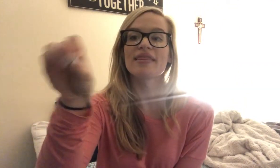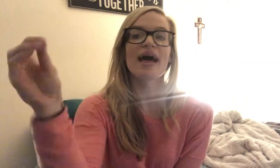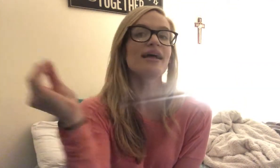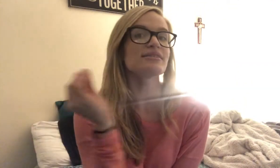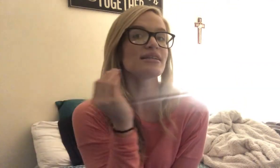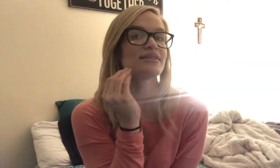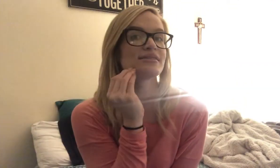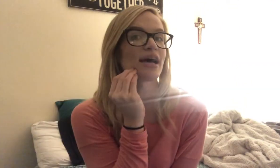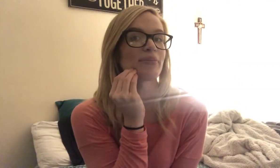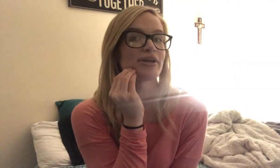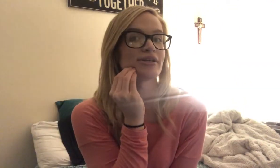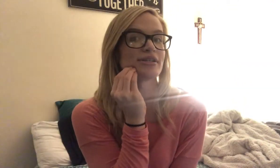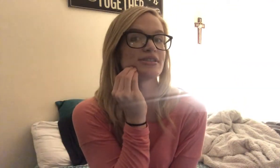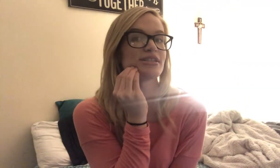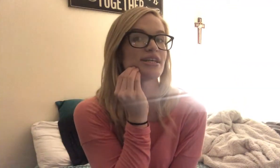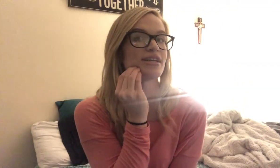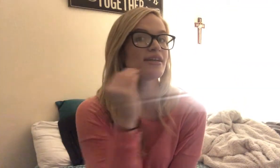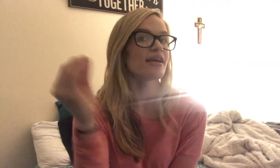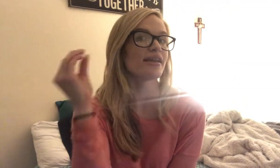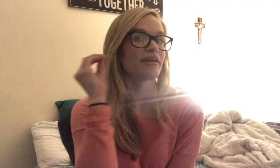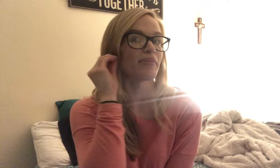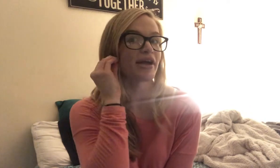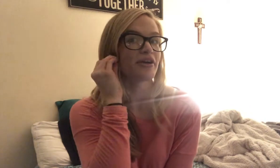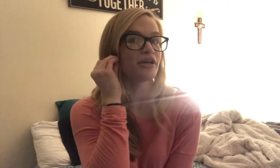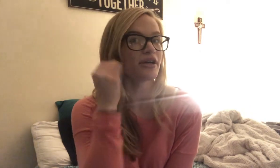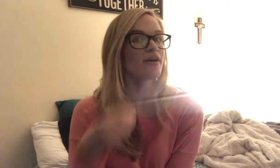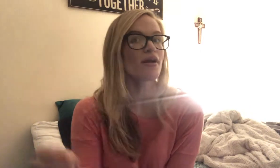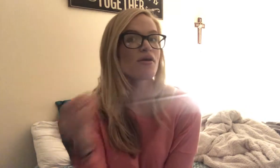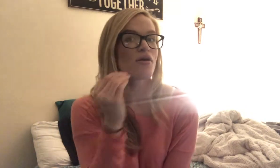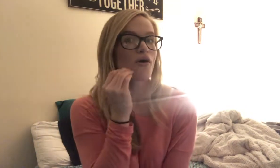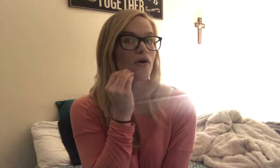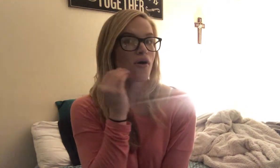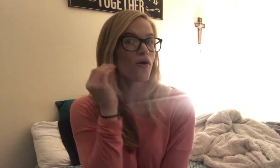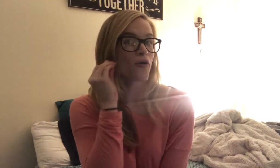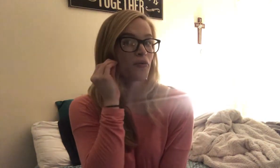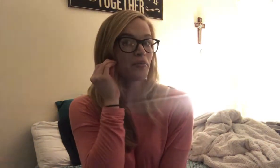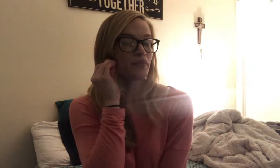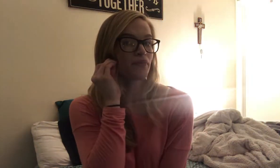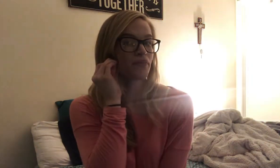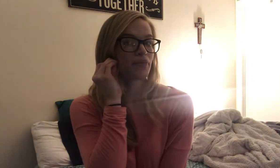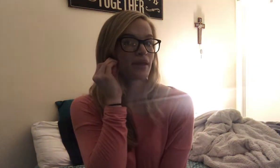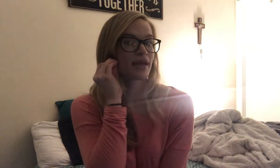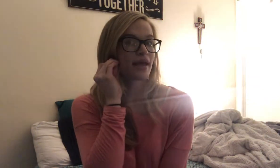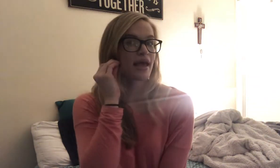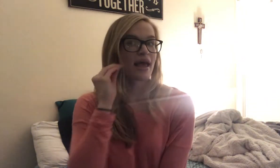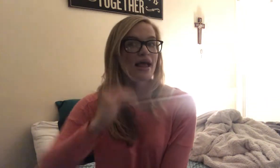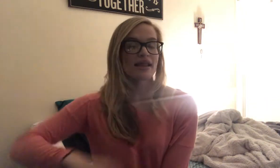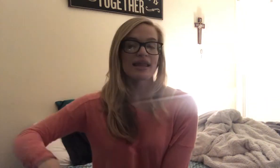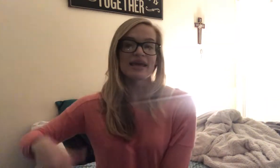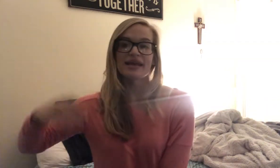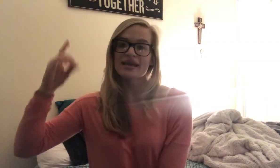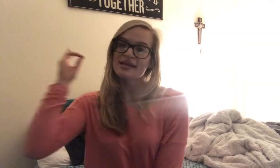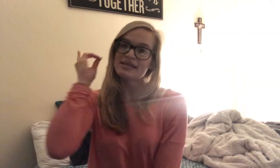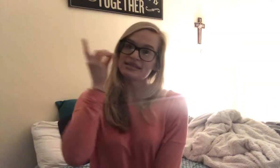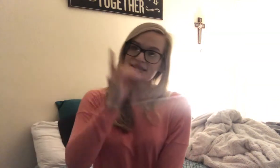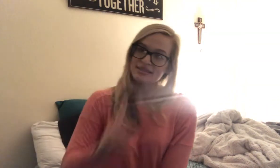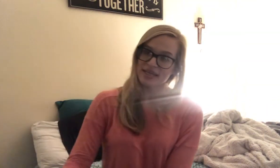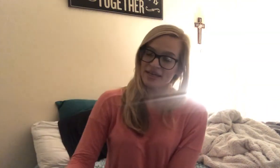that, and tap your chin, and then by your ear. Home. Like, damn.